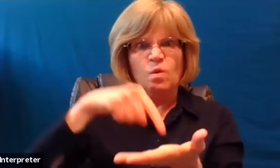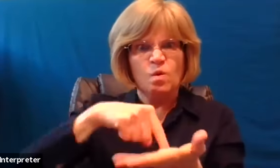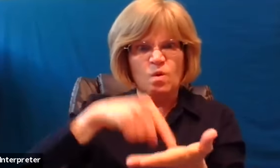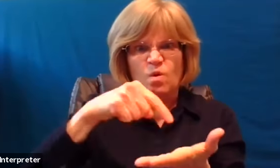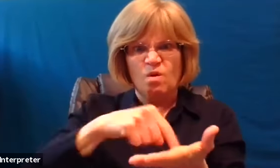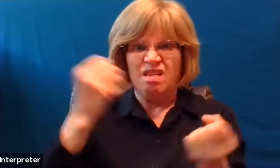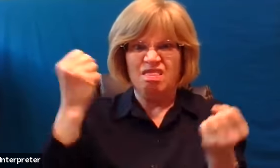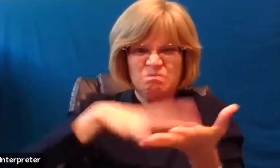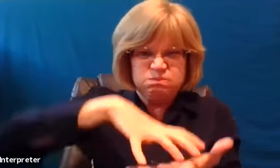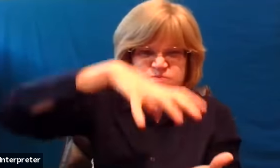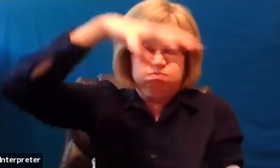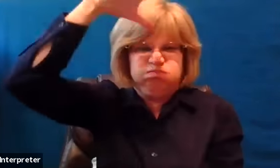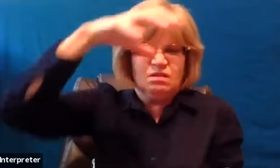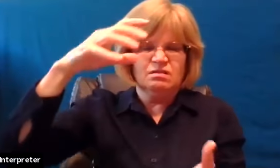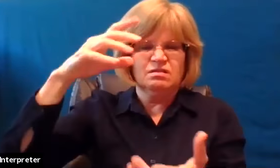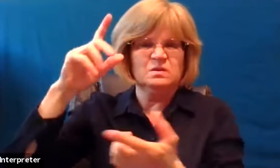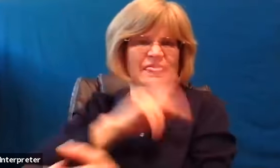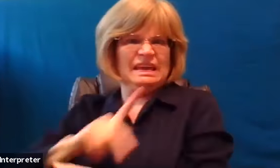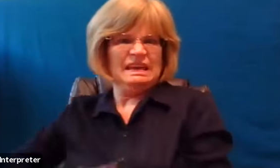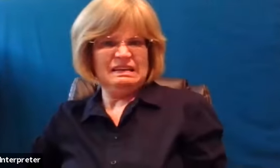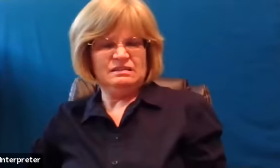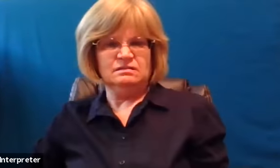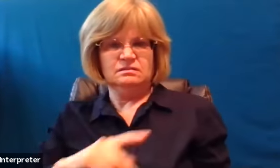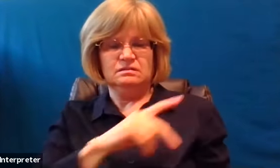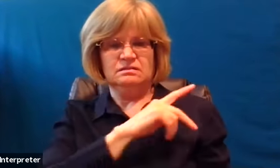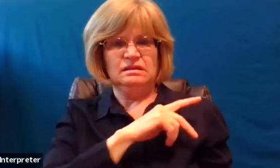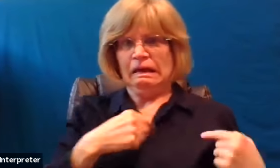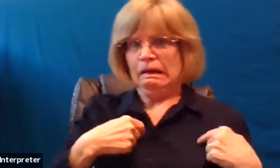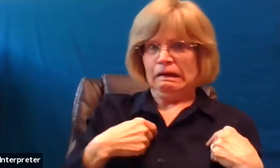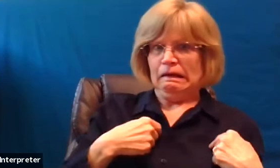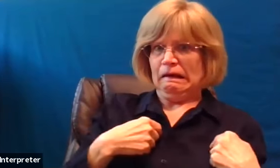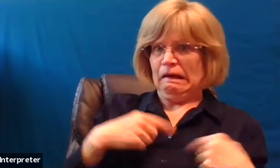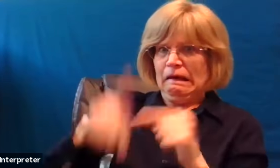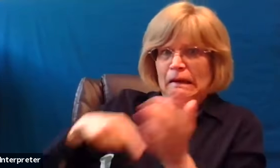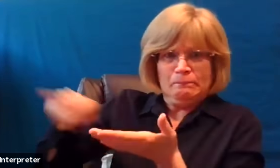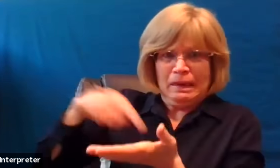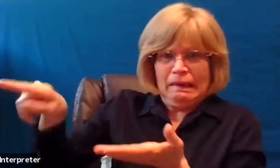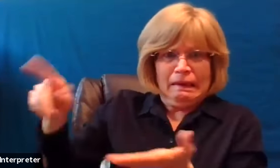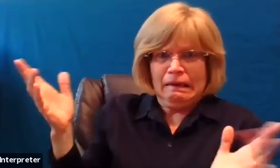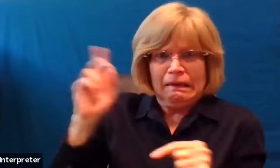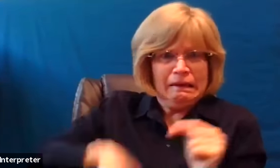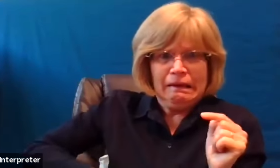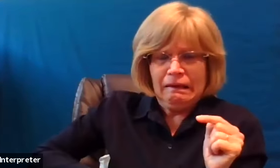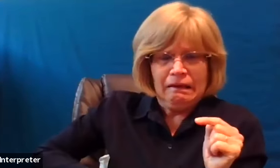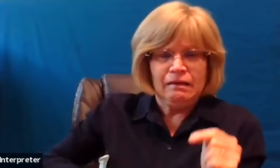back and the man said oh no i can't i can't pay that money today and the king said okay